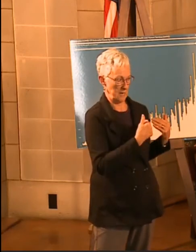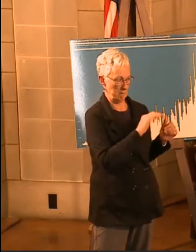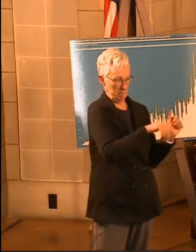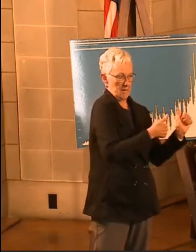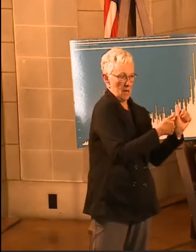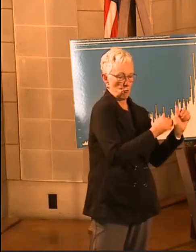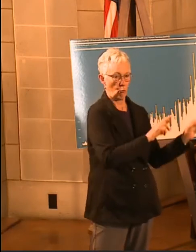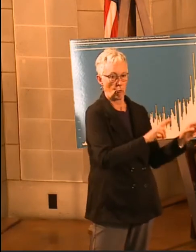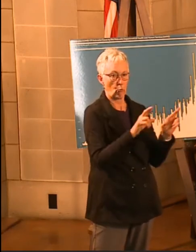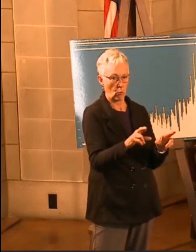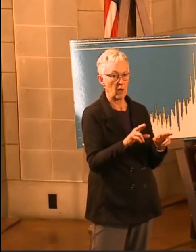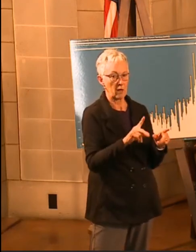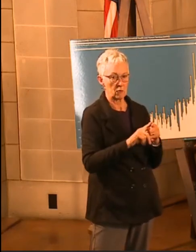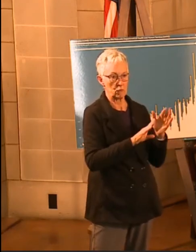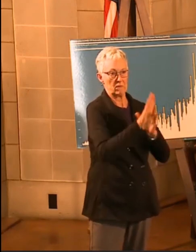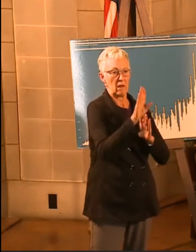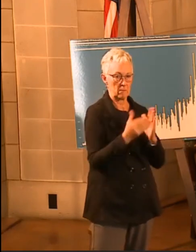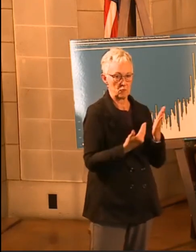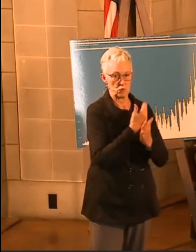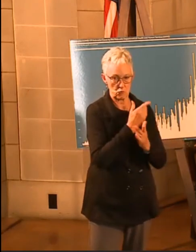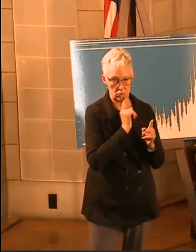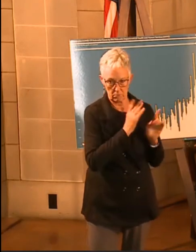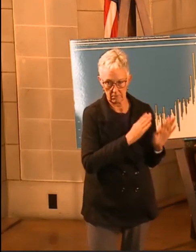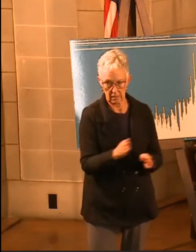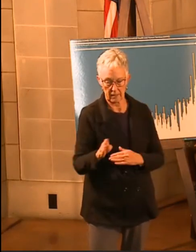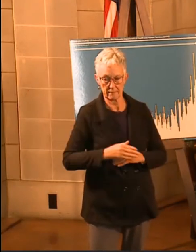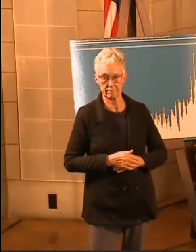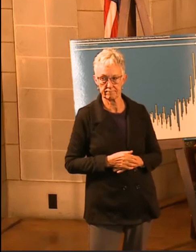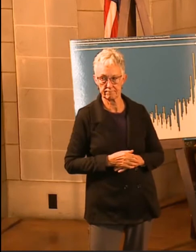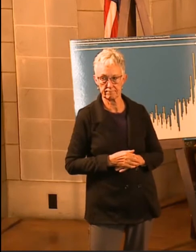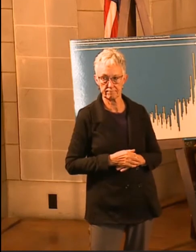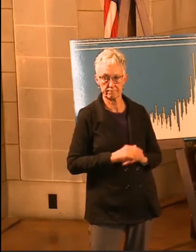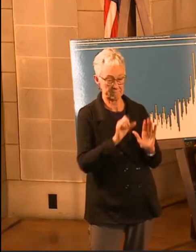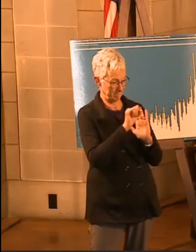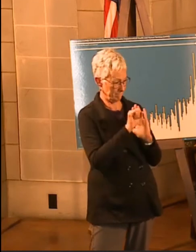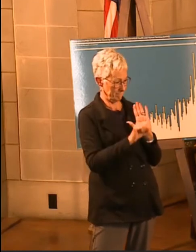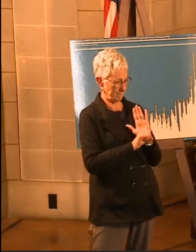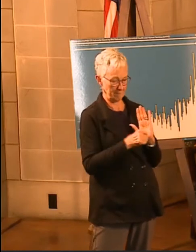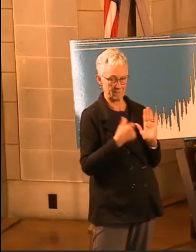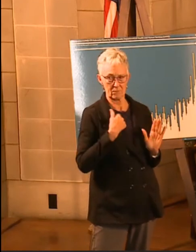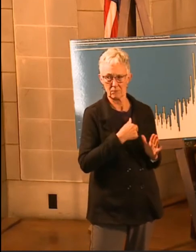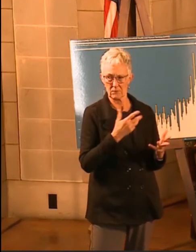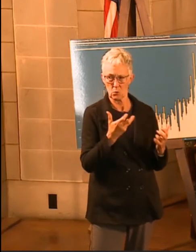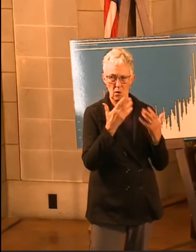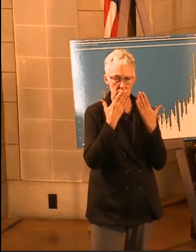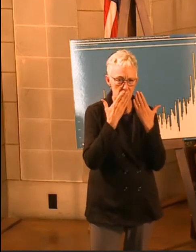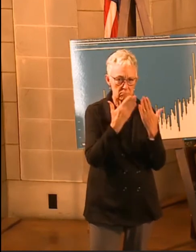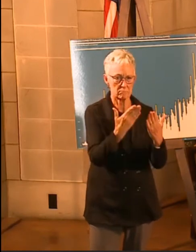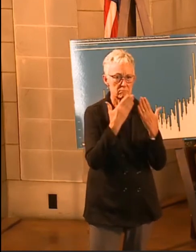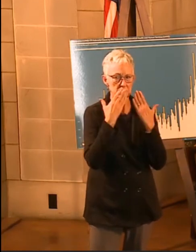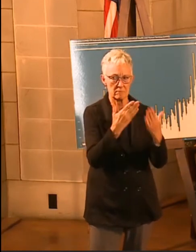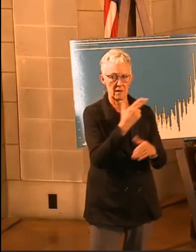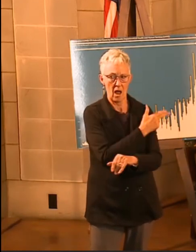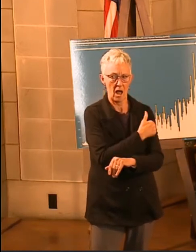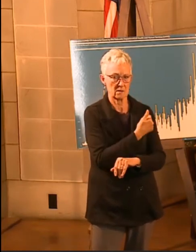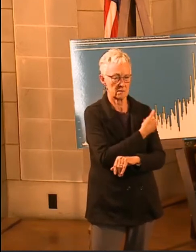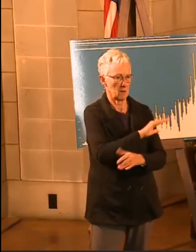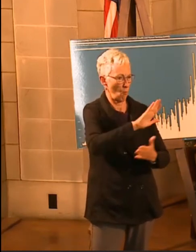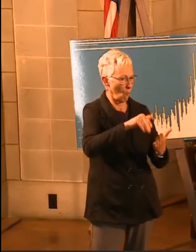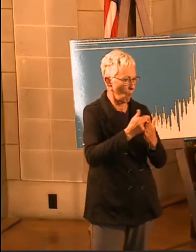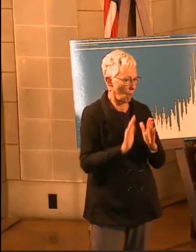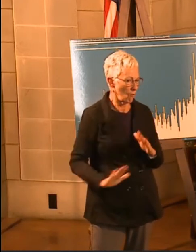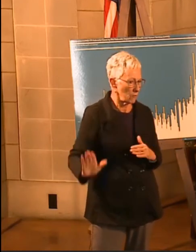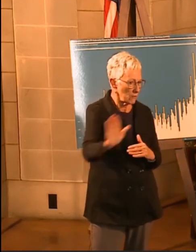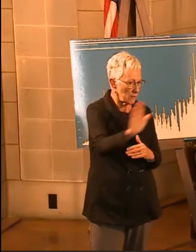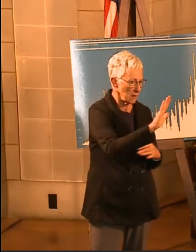We at the state want to personally thank all the hospitals and all their staff for all their assistance and help in treating